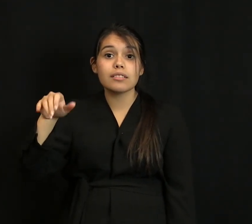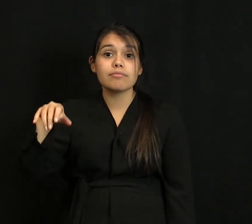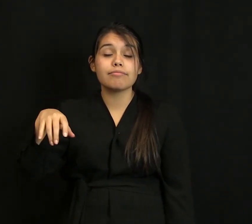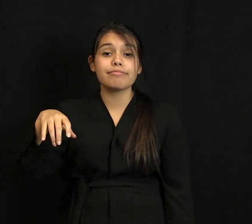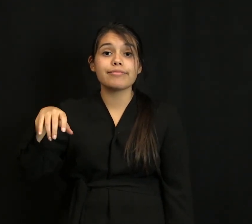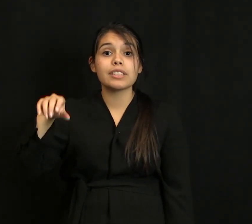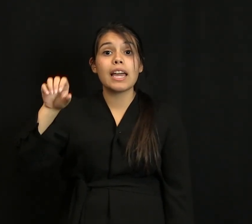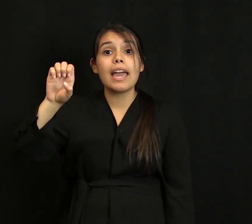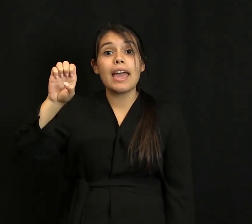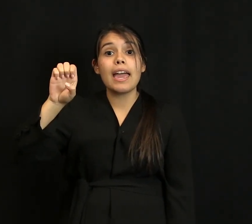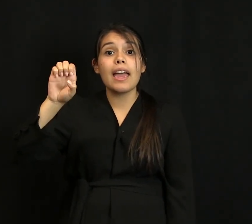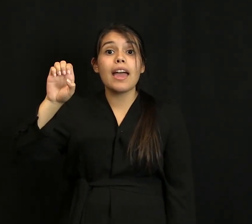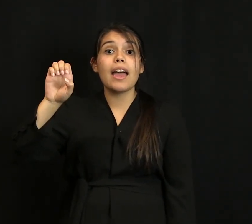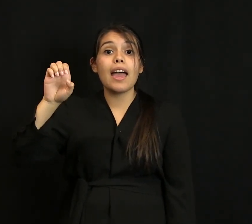Frank, that I was leaving.